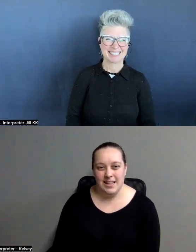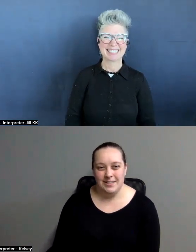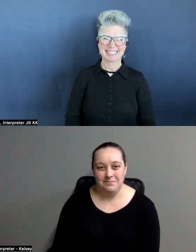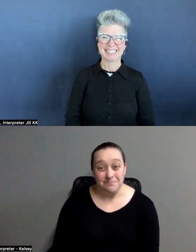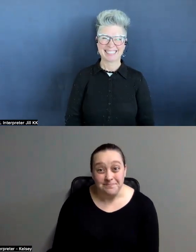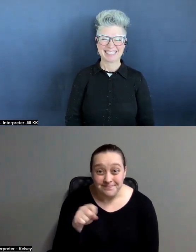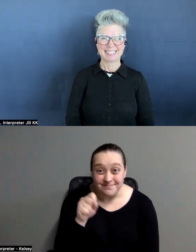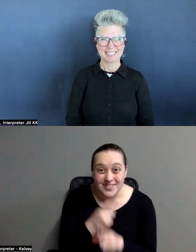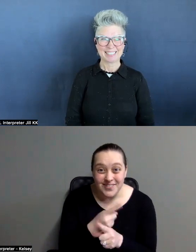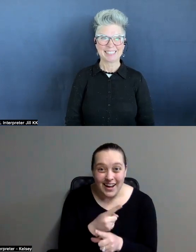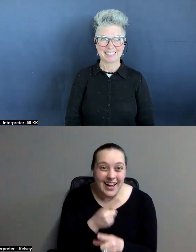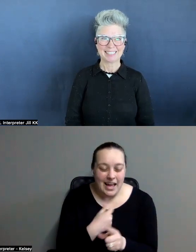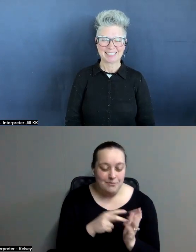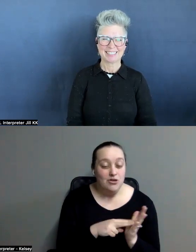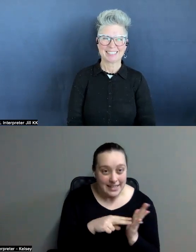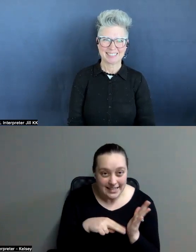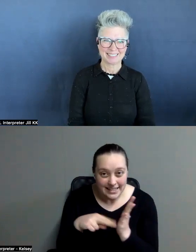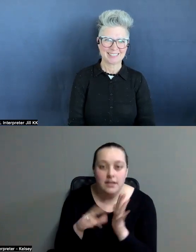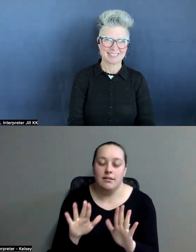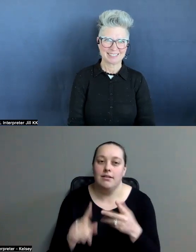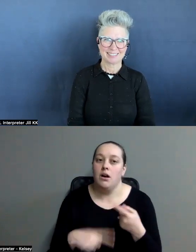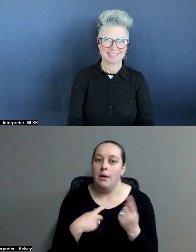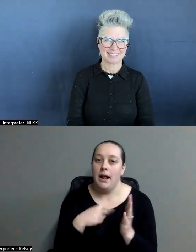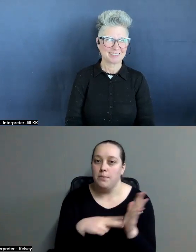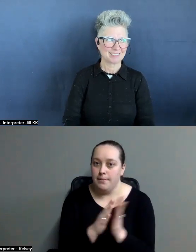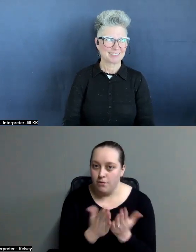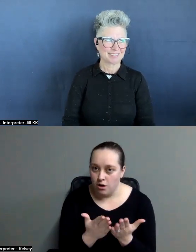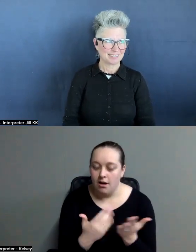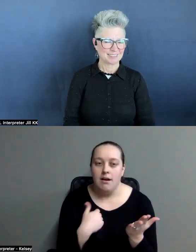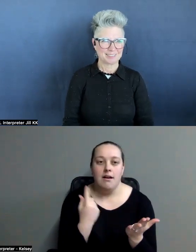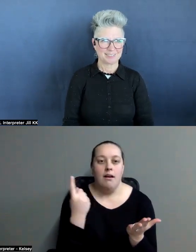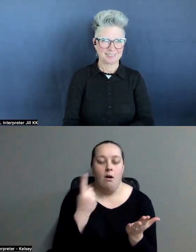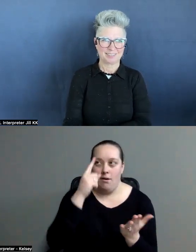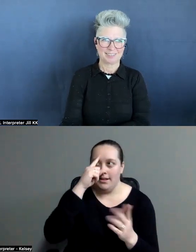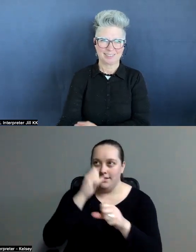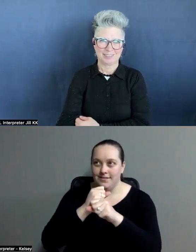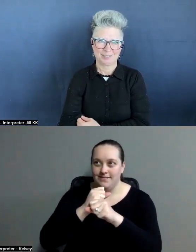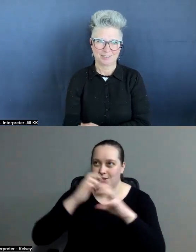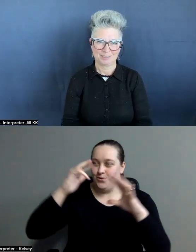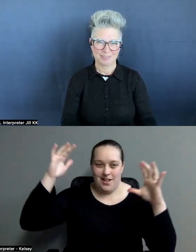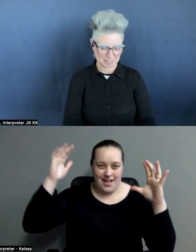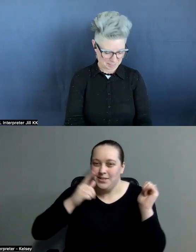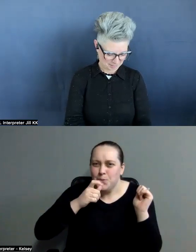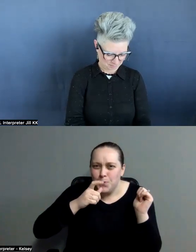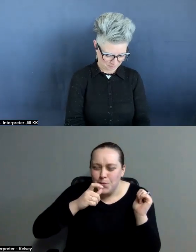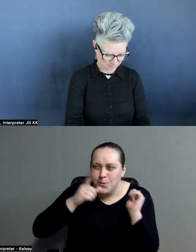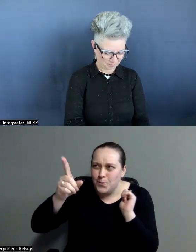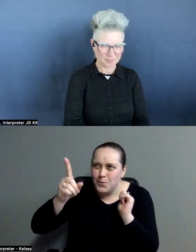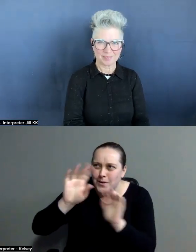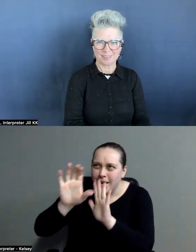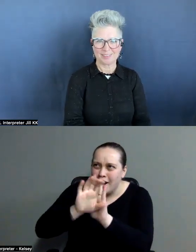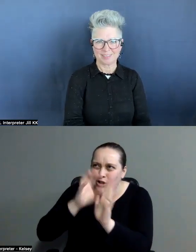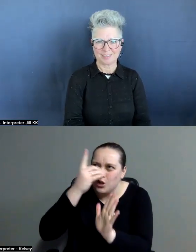Right. But I'm reading. Every time I read a book, I try to like visualize who is the character,